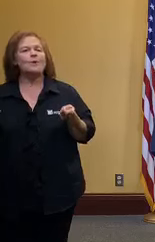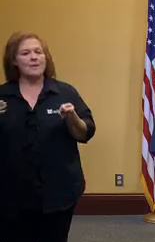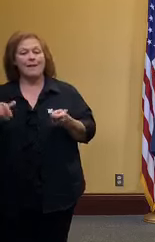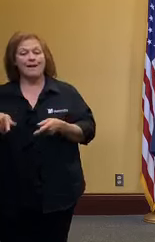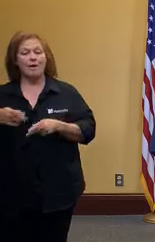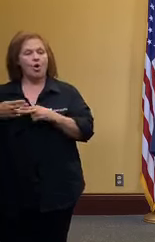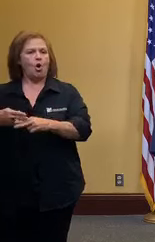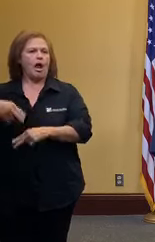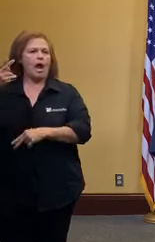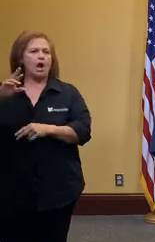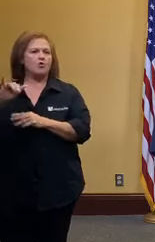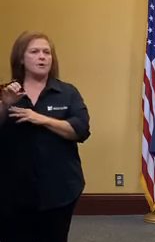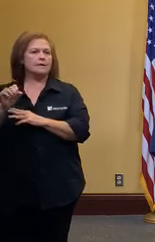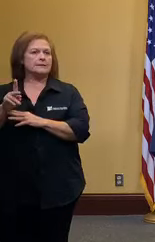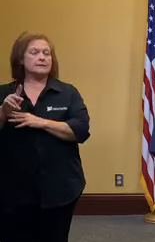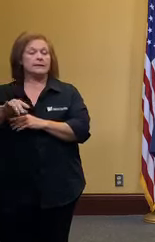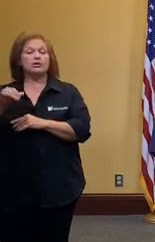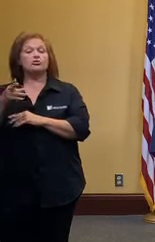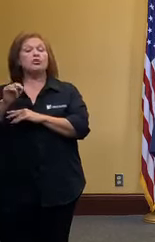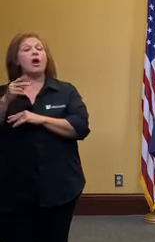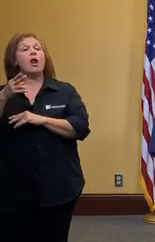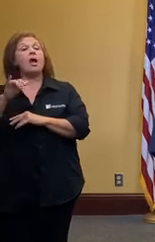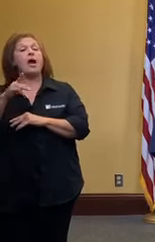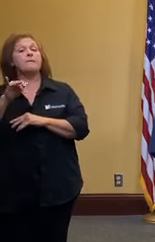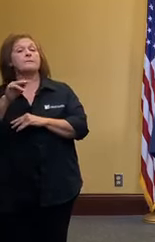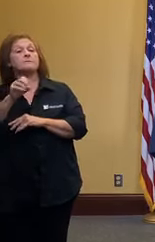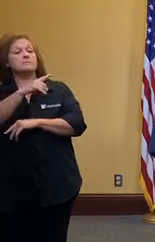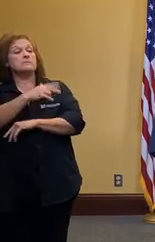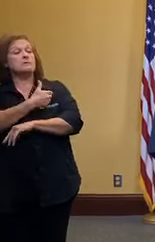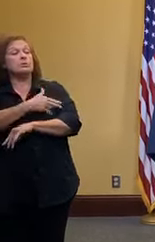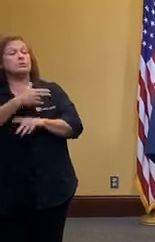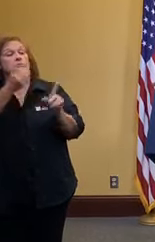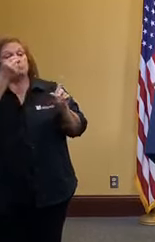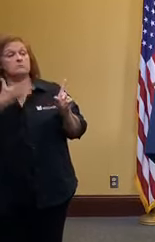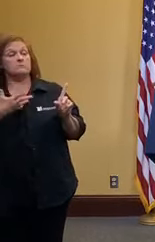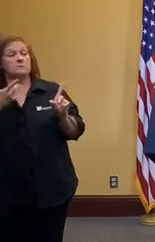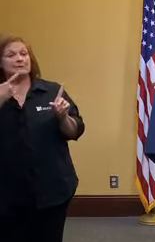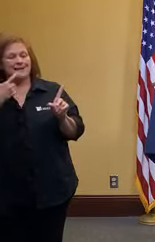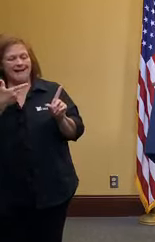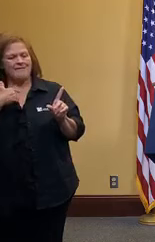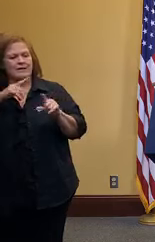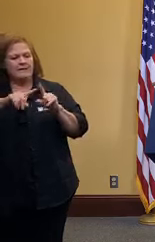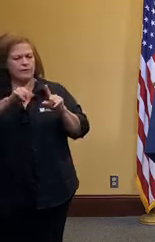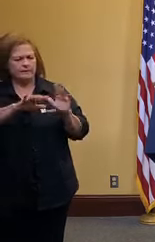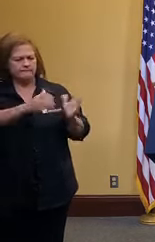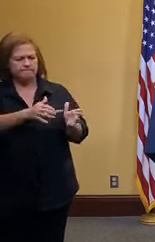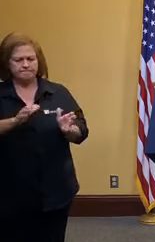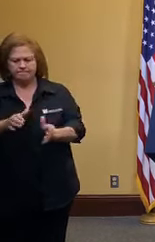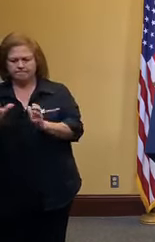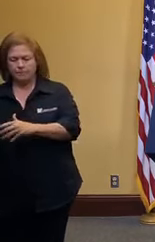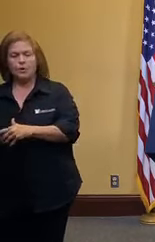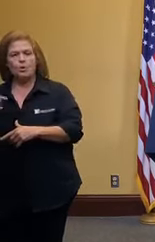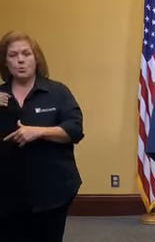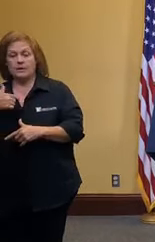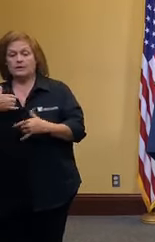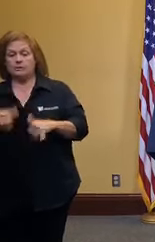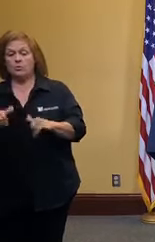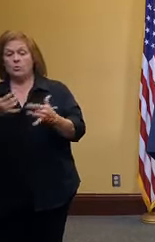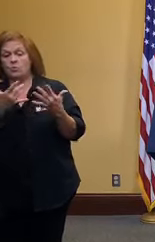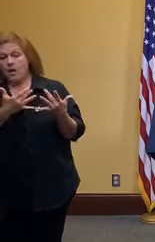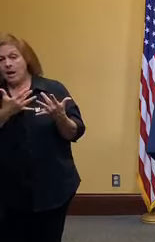be a high risk so johns hopkins again has a number of different um sectors we are awaiting